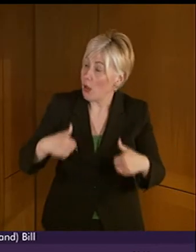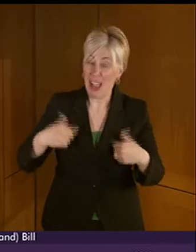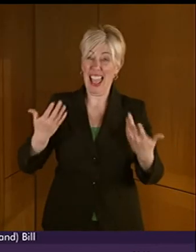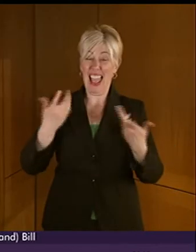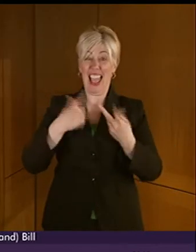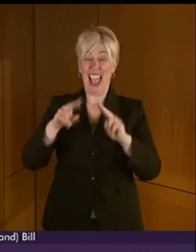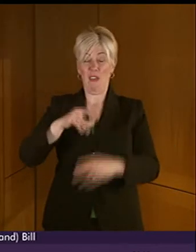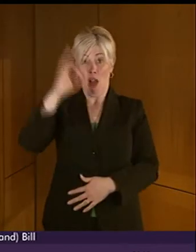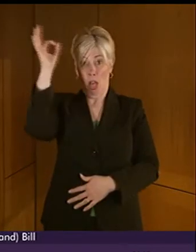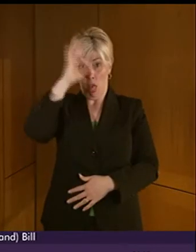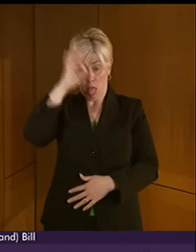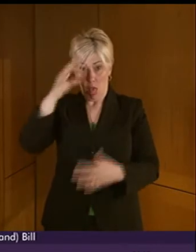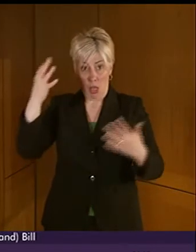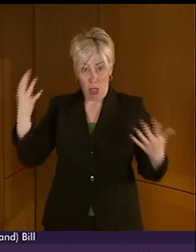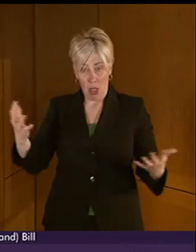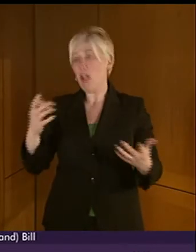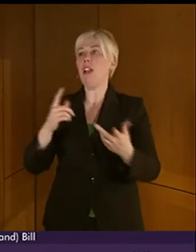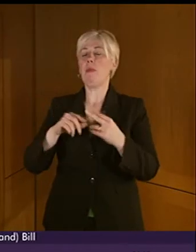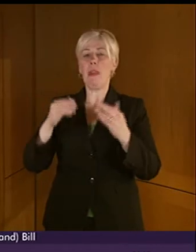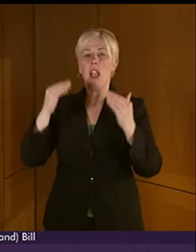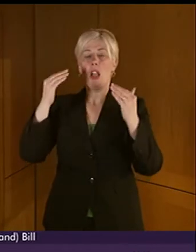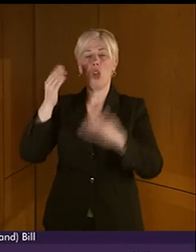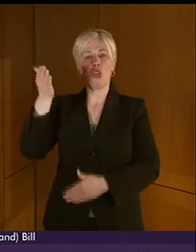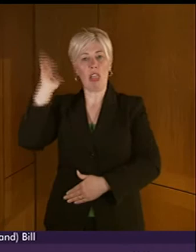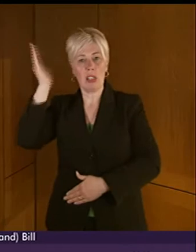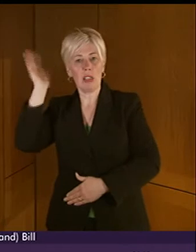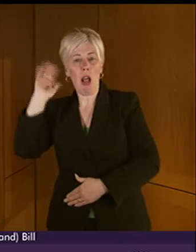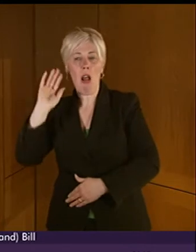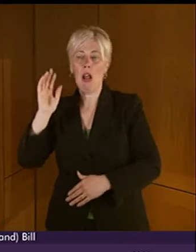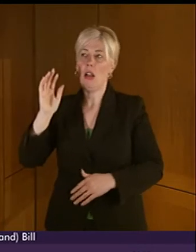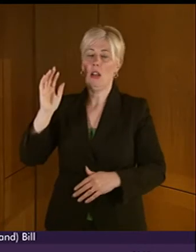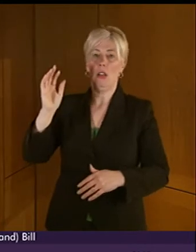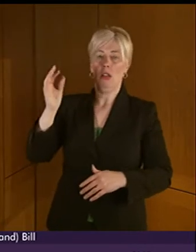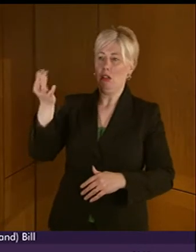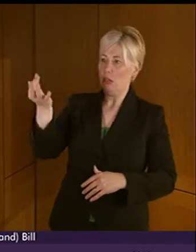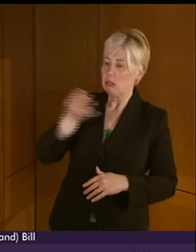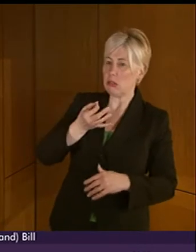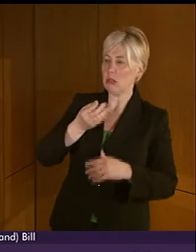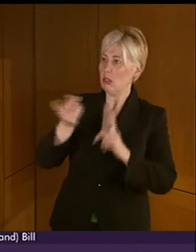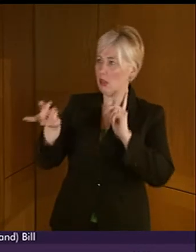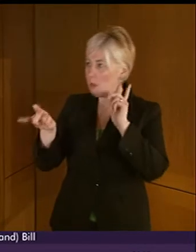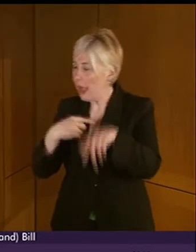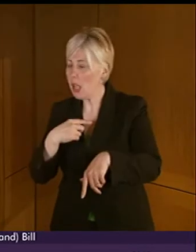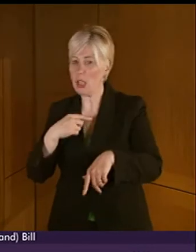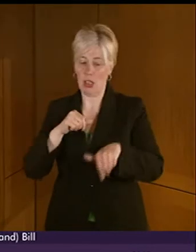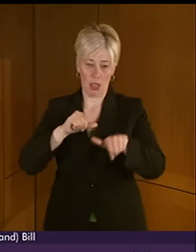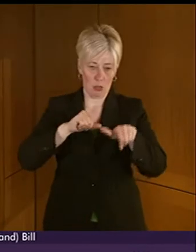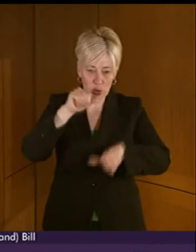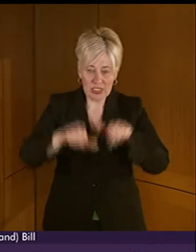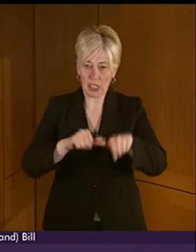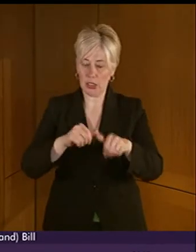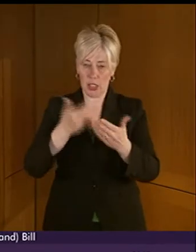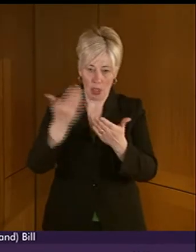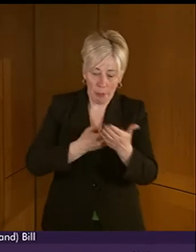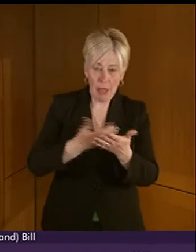explaining the solicitor, the solicitor is responding, whether you've given legal advice, whether proceedings are being drawn up,